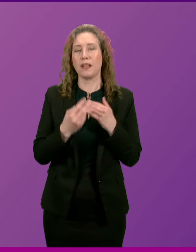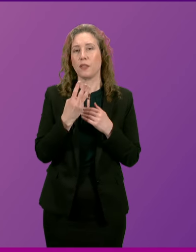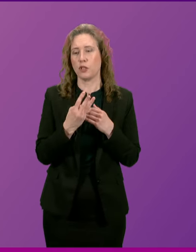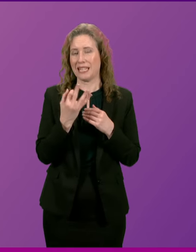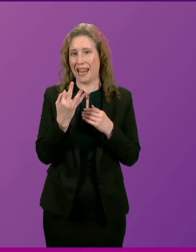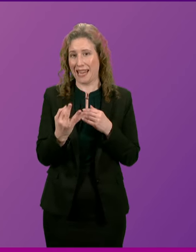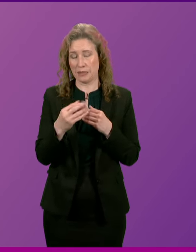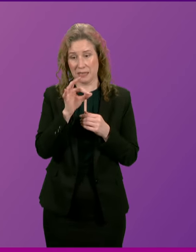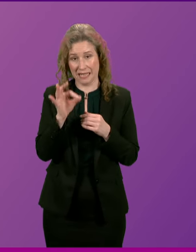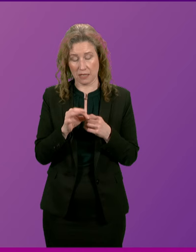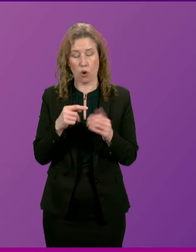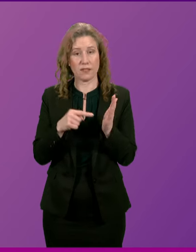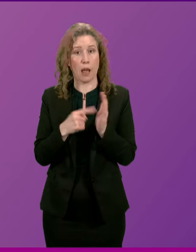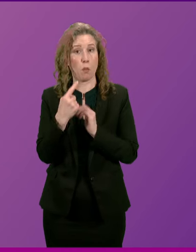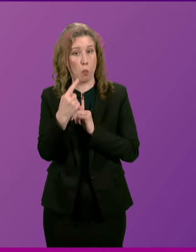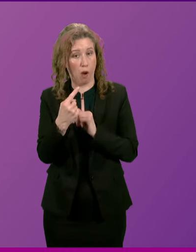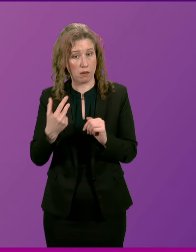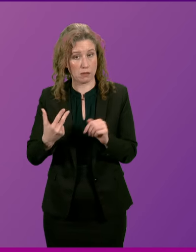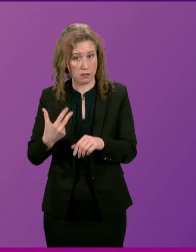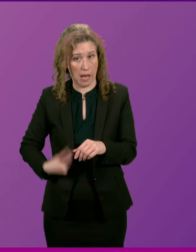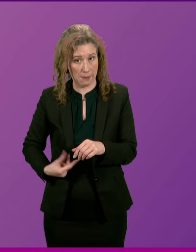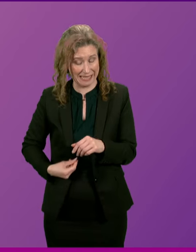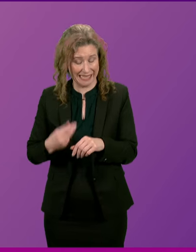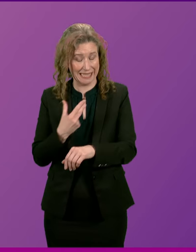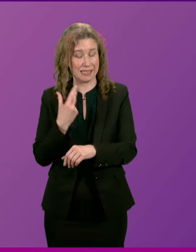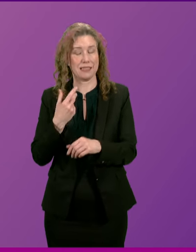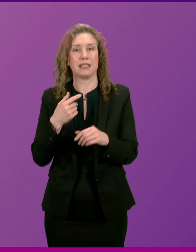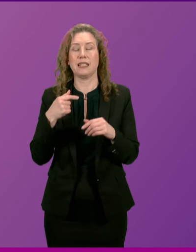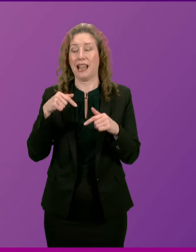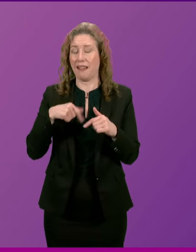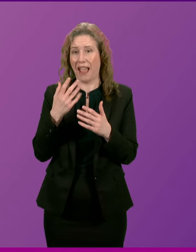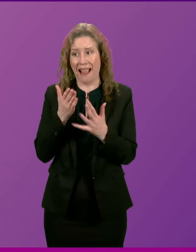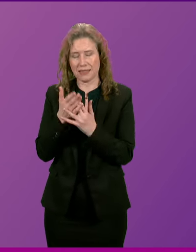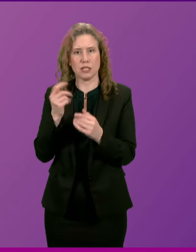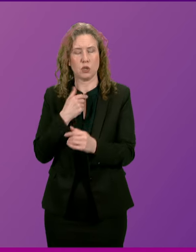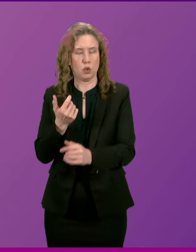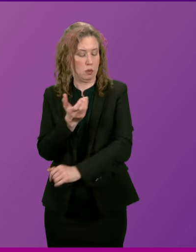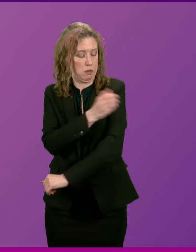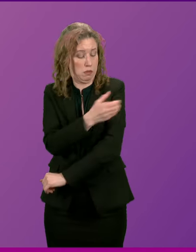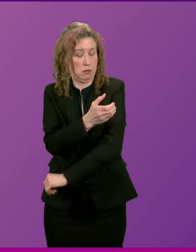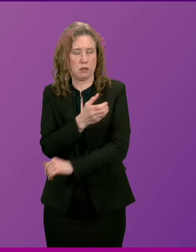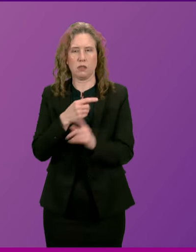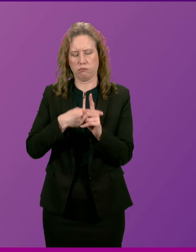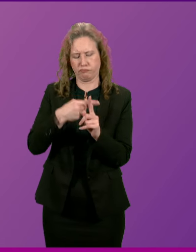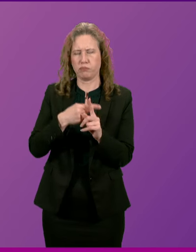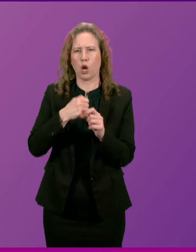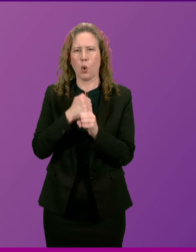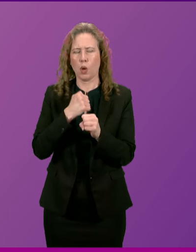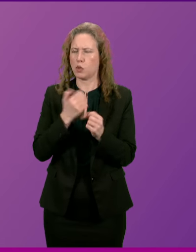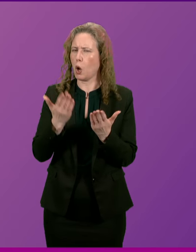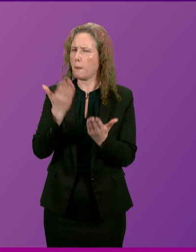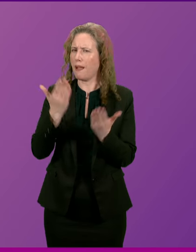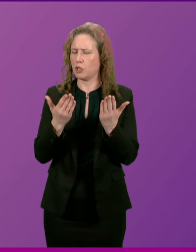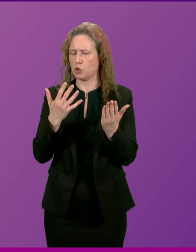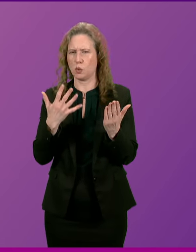type 1 diabetics in NHS Lothian have access to a flash glucose monitor, compared to 51.8% across